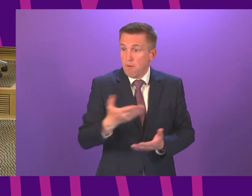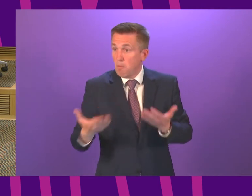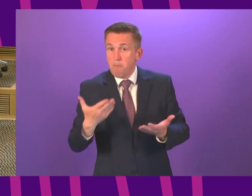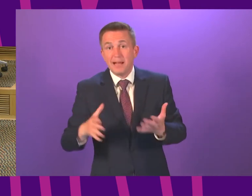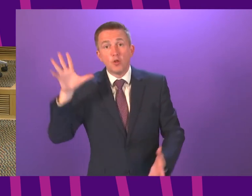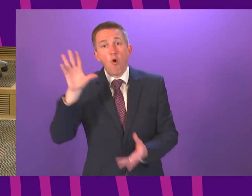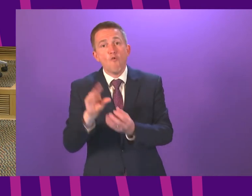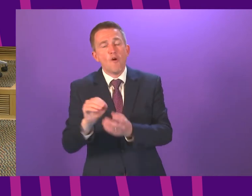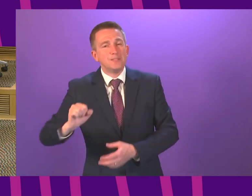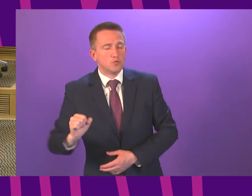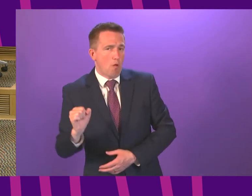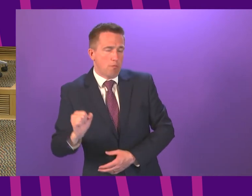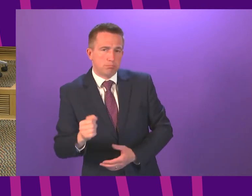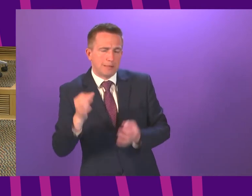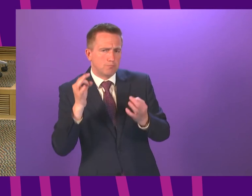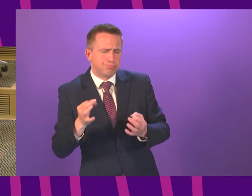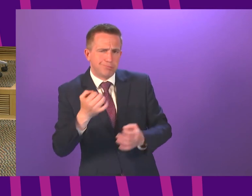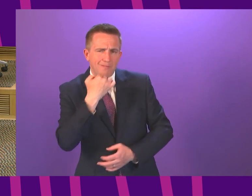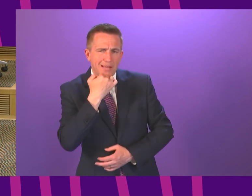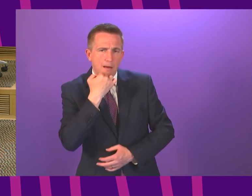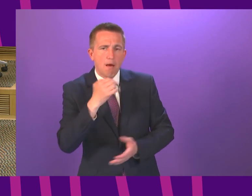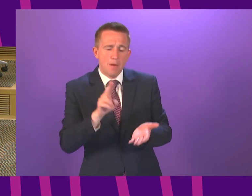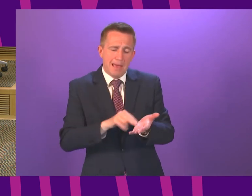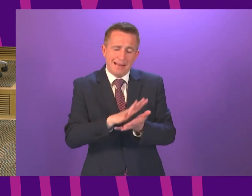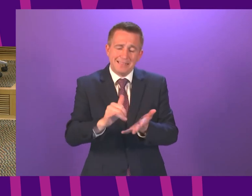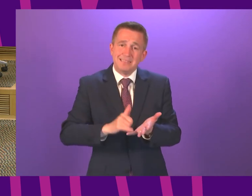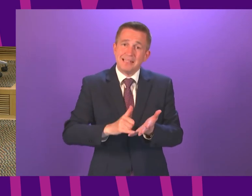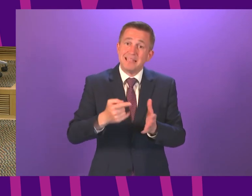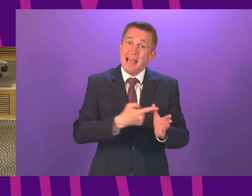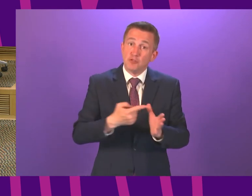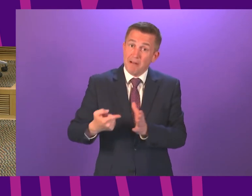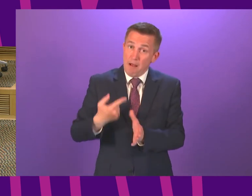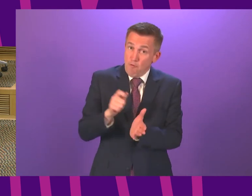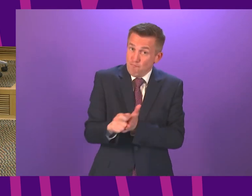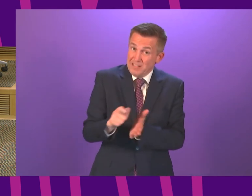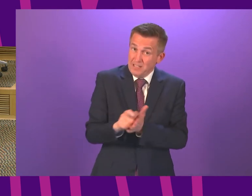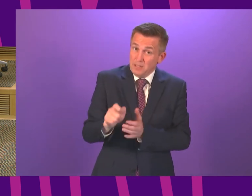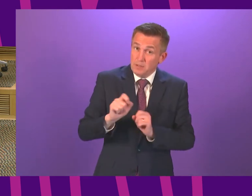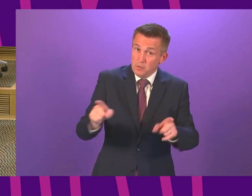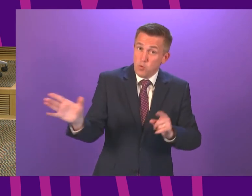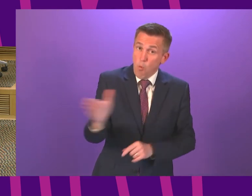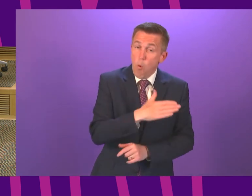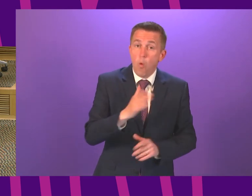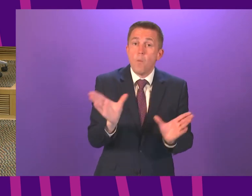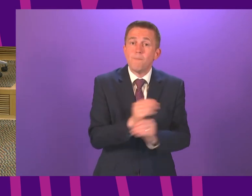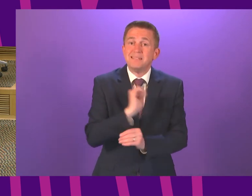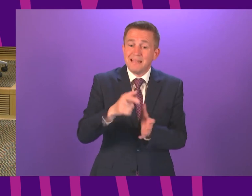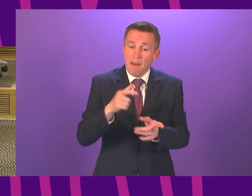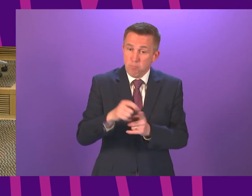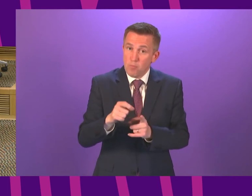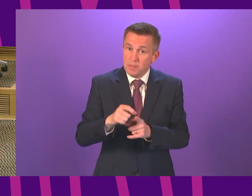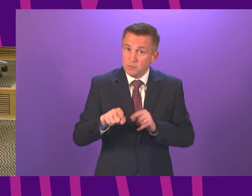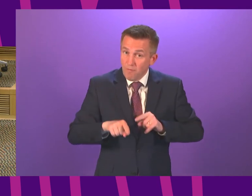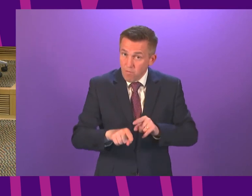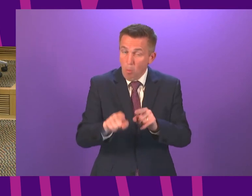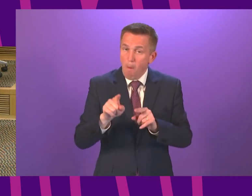Scotland as a whole NHS Ayrshire and Arran has also written to all those who did not attend their appointment to invite them to arrange a subsequent appointment a second